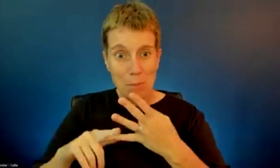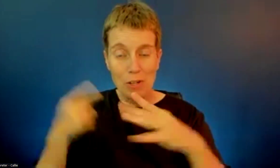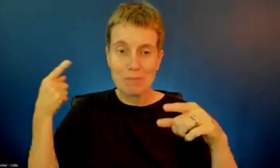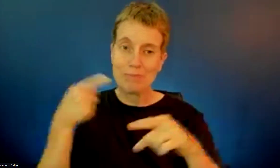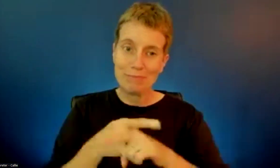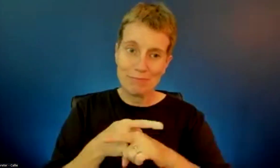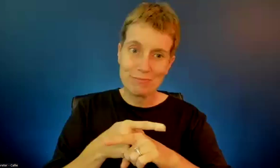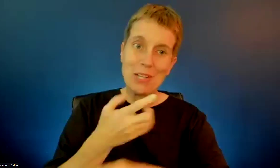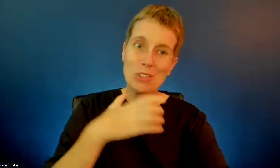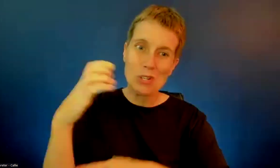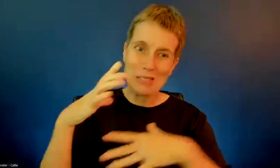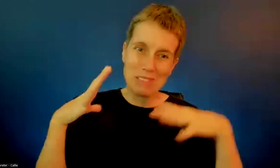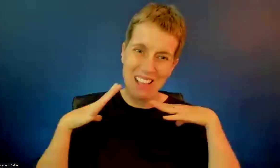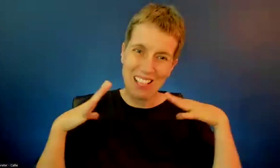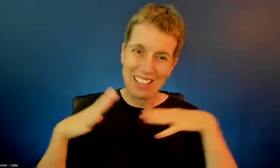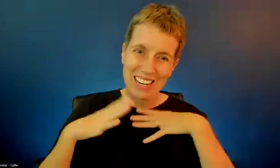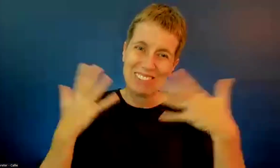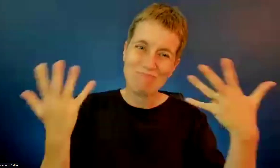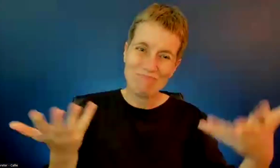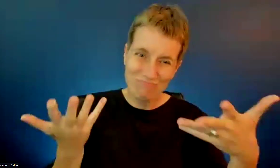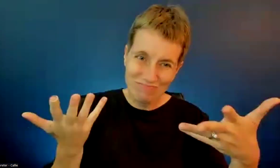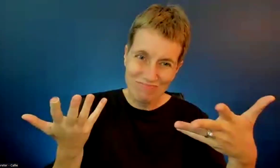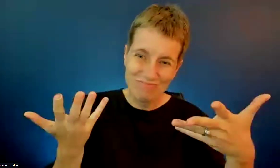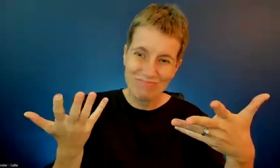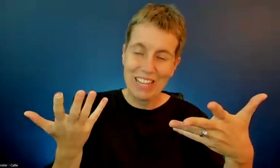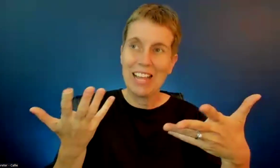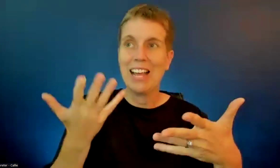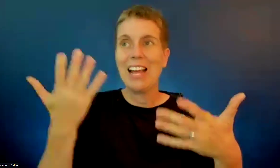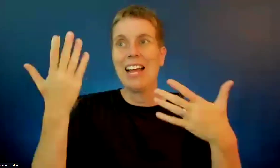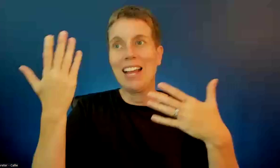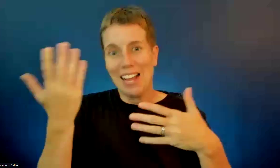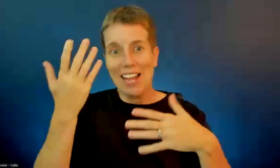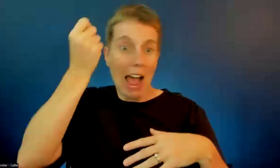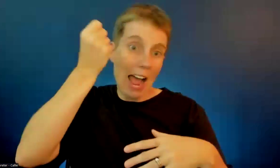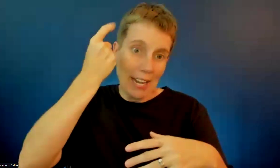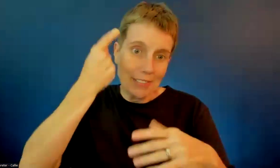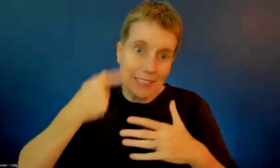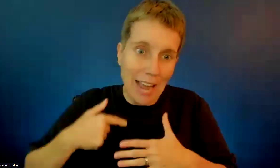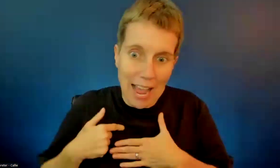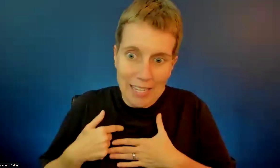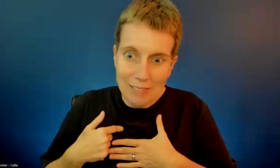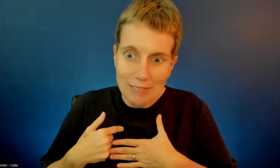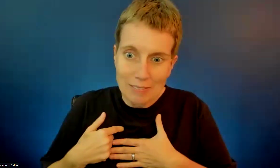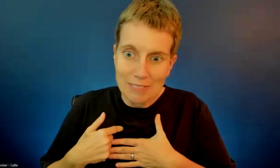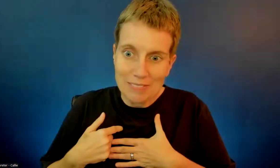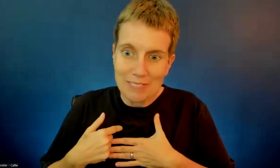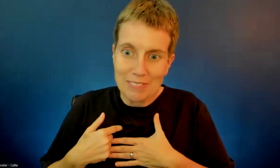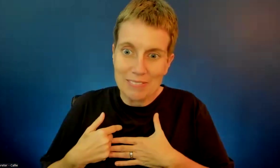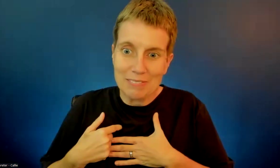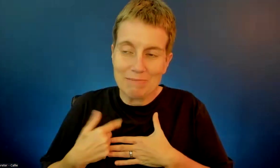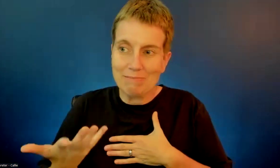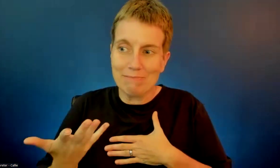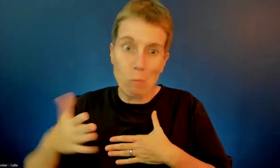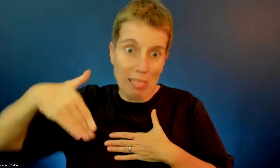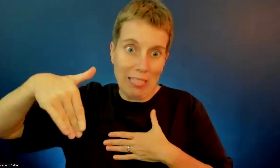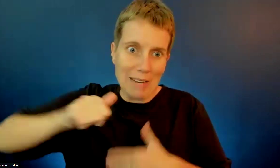today, but we had people that didn't show up on their Zoom meetings